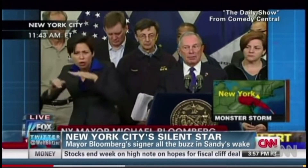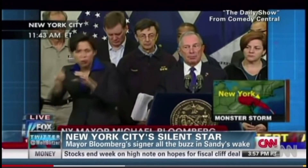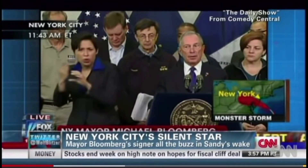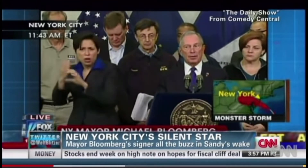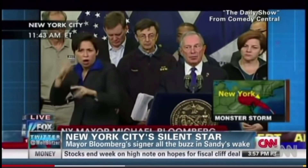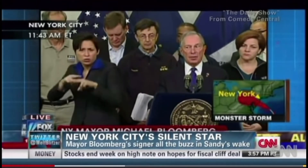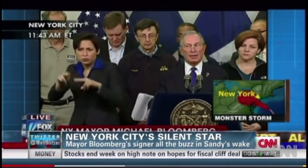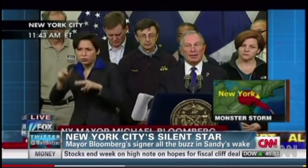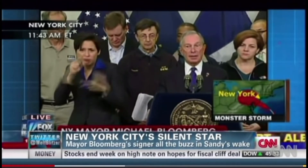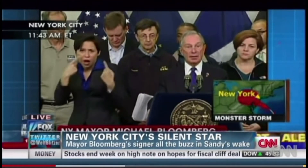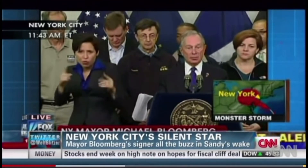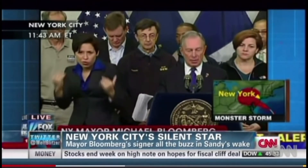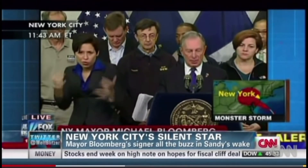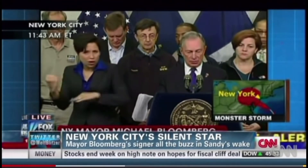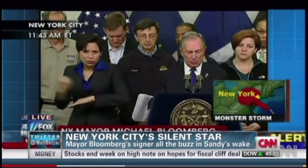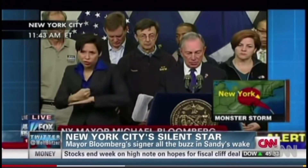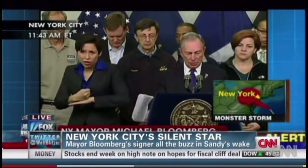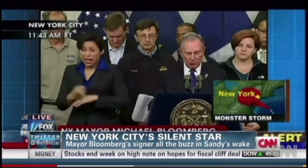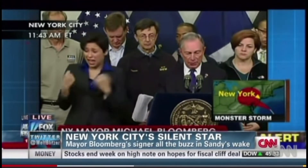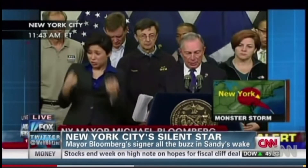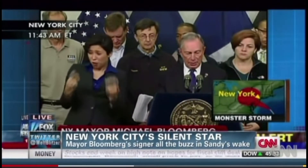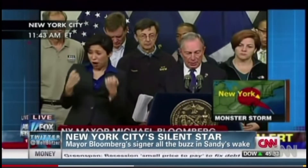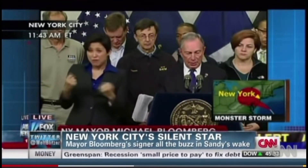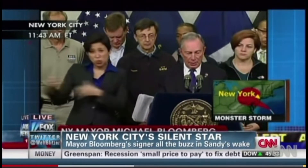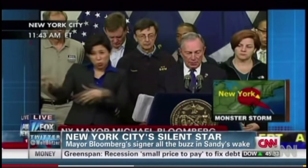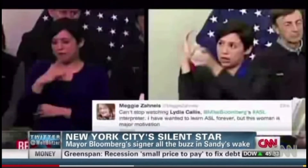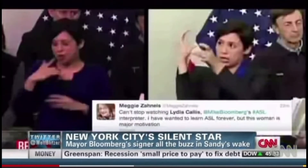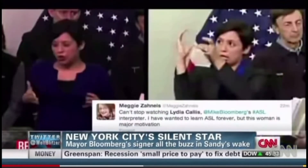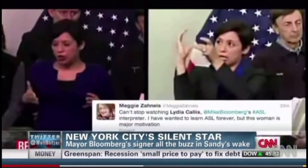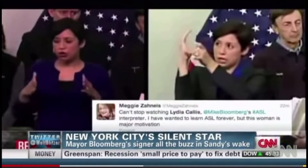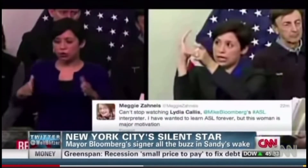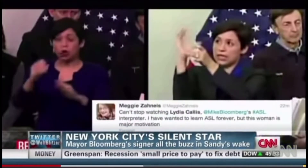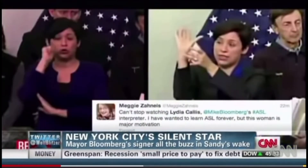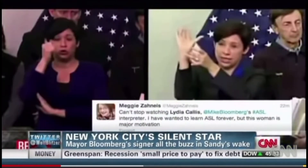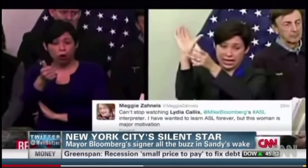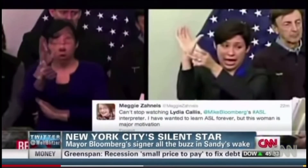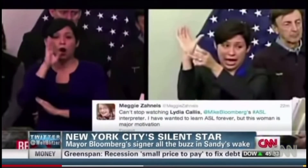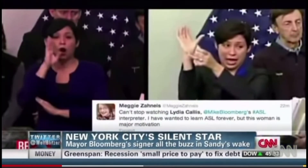into an Alvin Ailey sign language recital. Her signs are set to music.